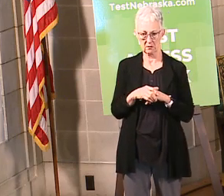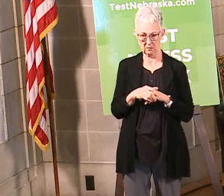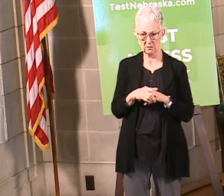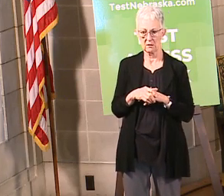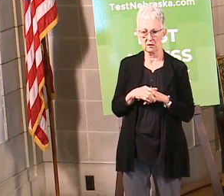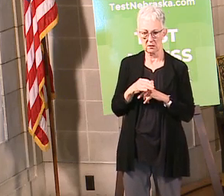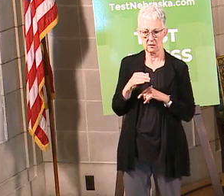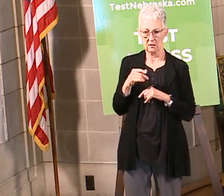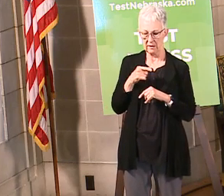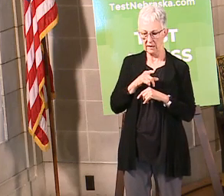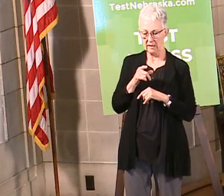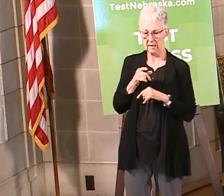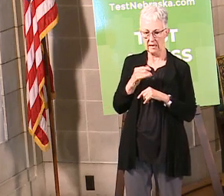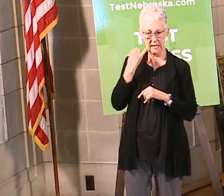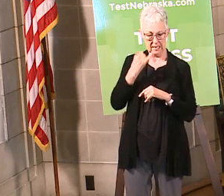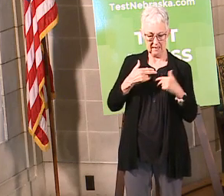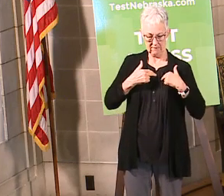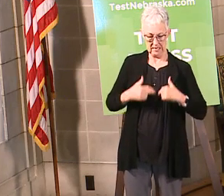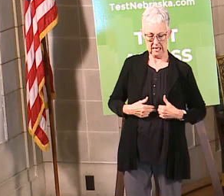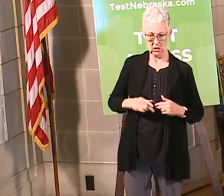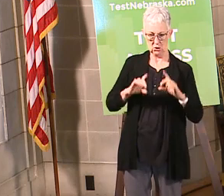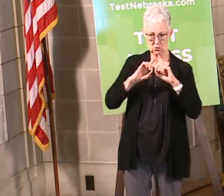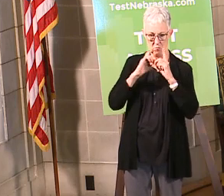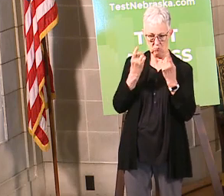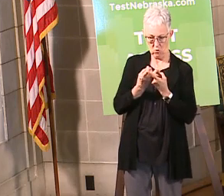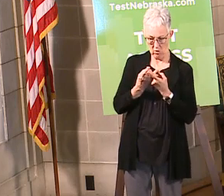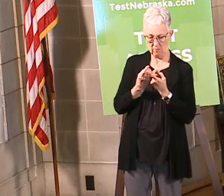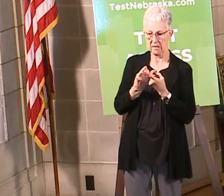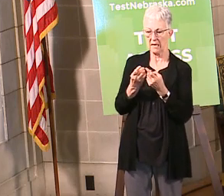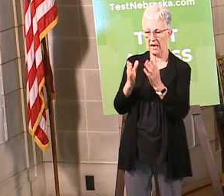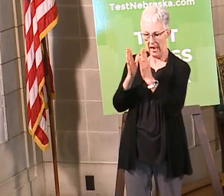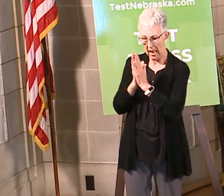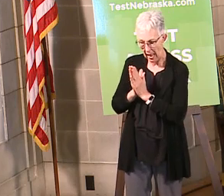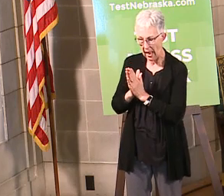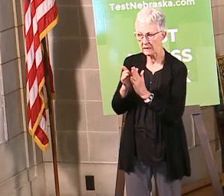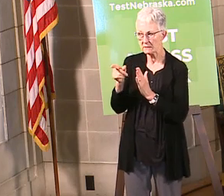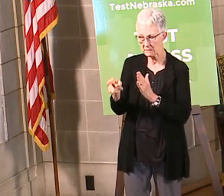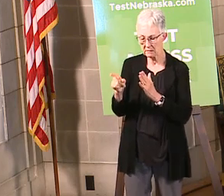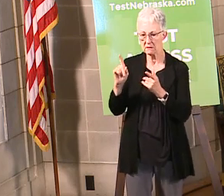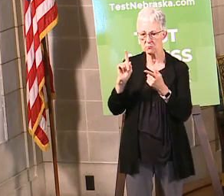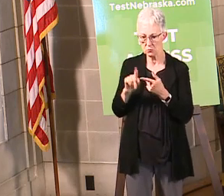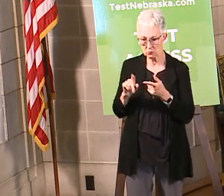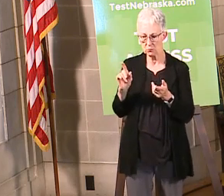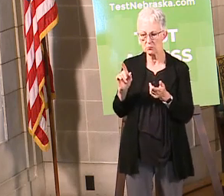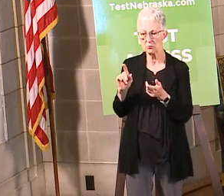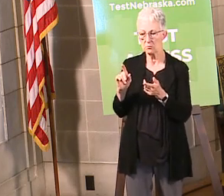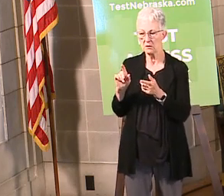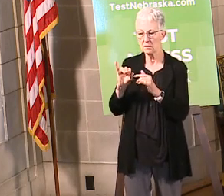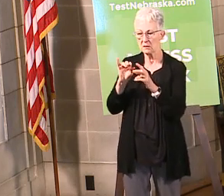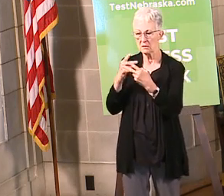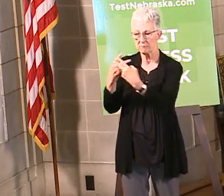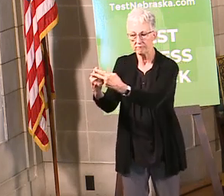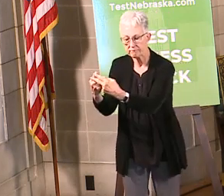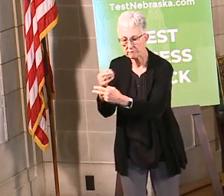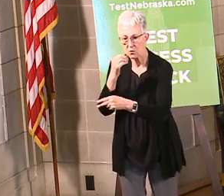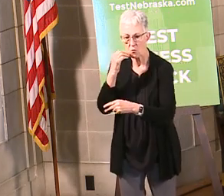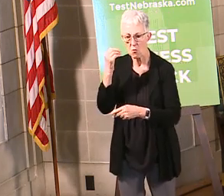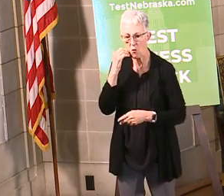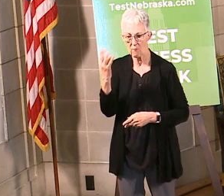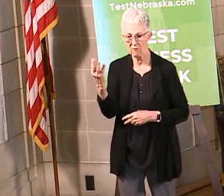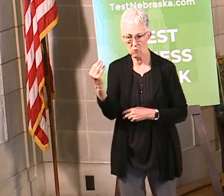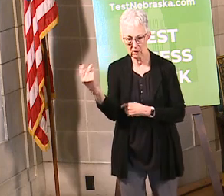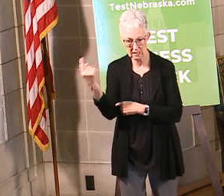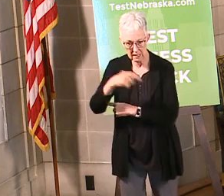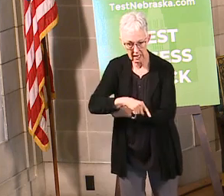they're asked to monitor or not. They're asked to enter into a text message or into a database. So we do follow-up phone calls with people